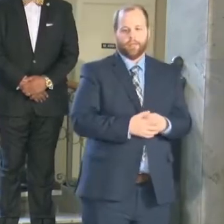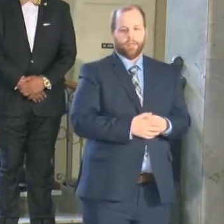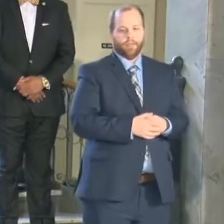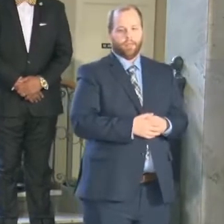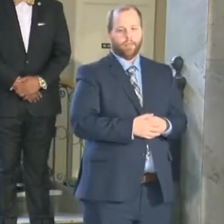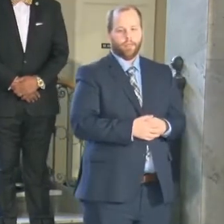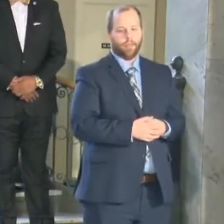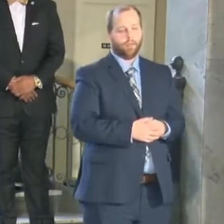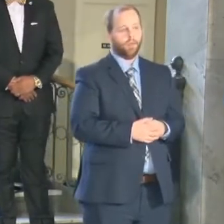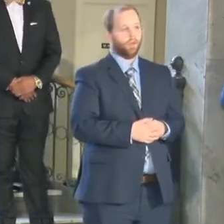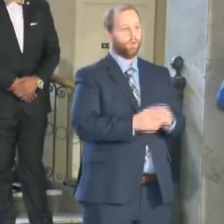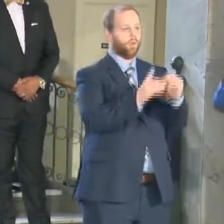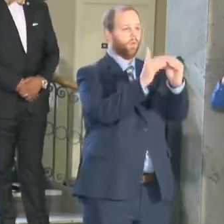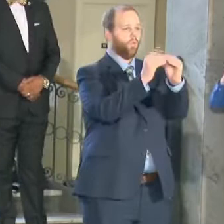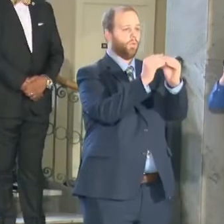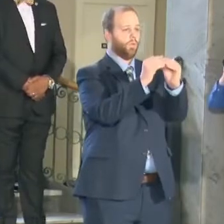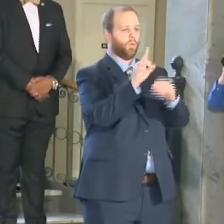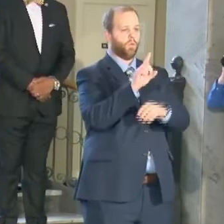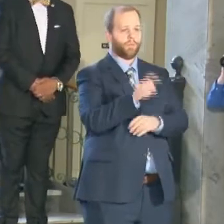one last question